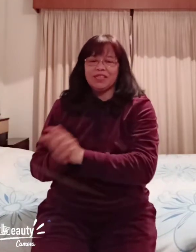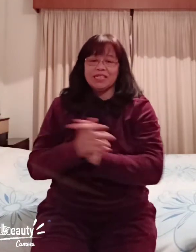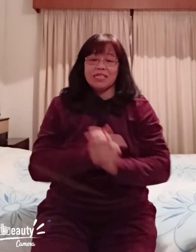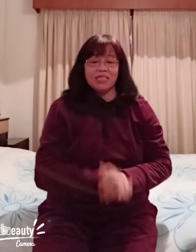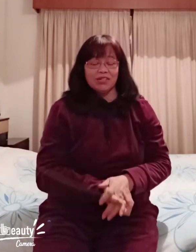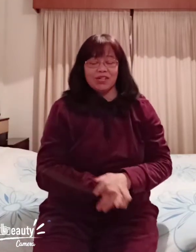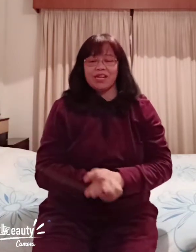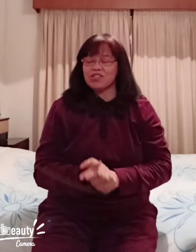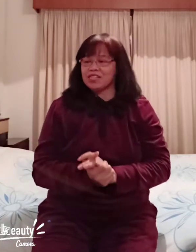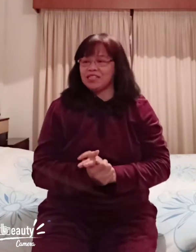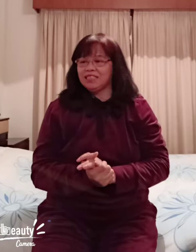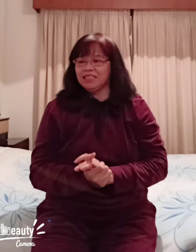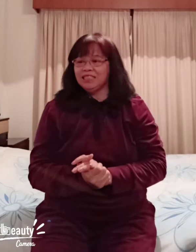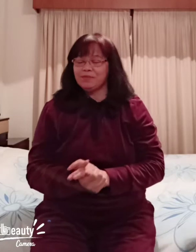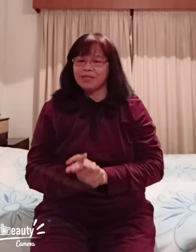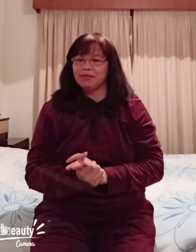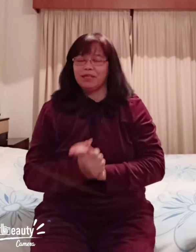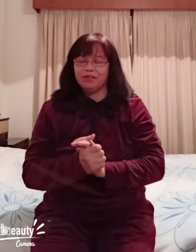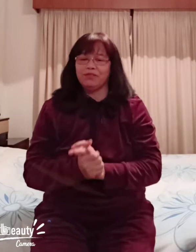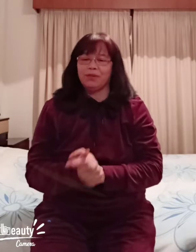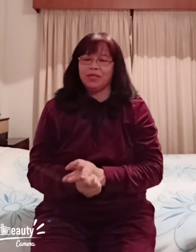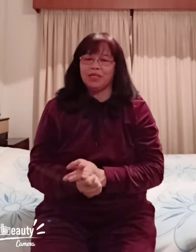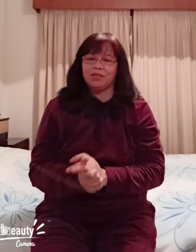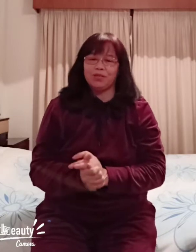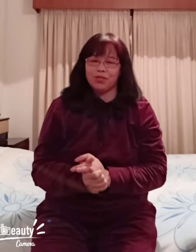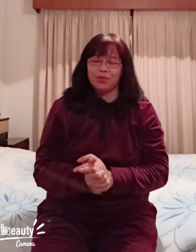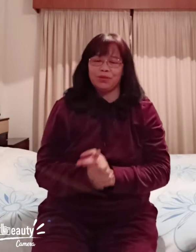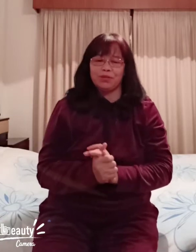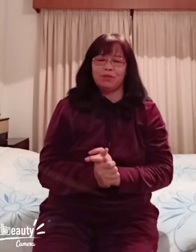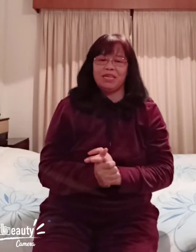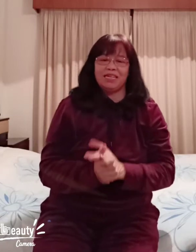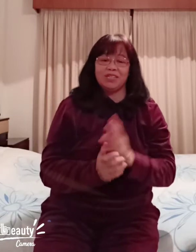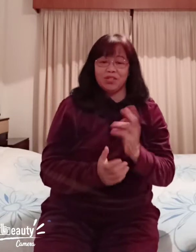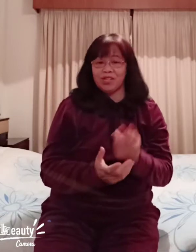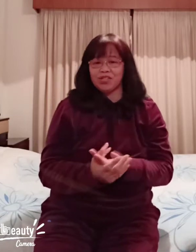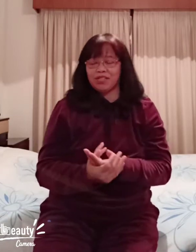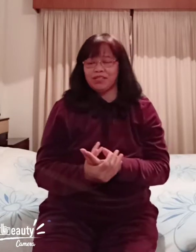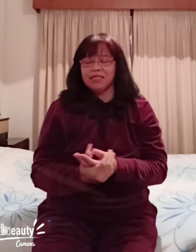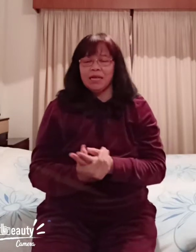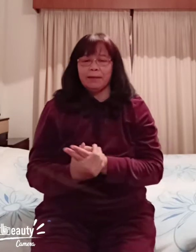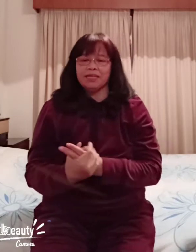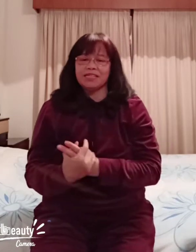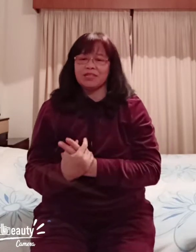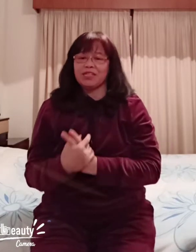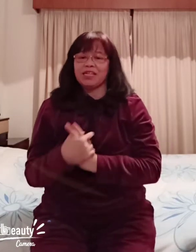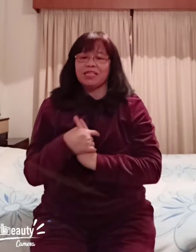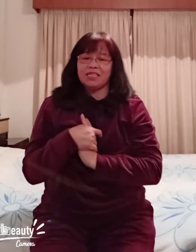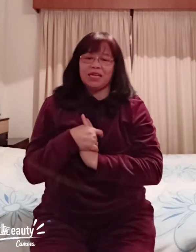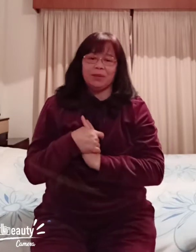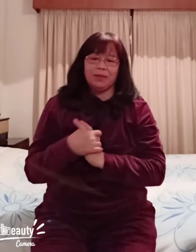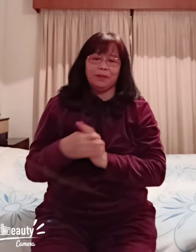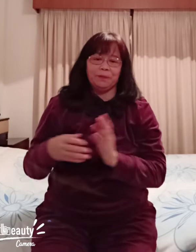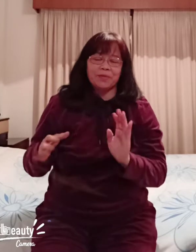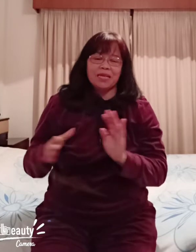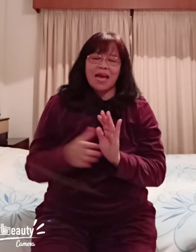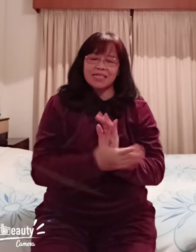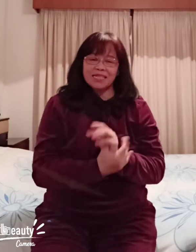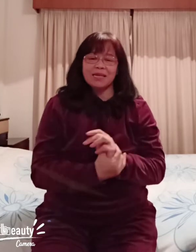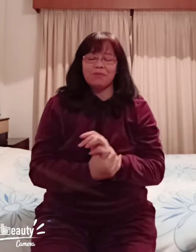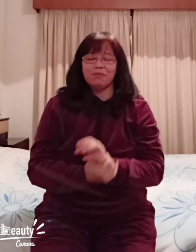international I'm still looking for two three international because I cannot now ask them because